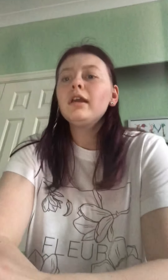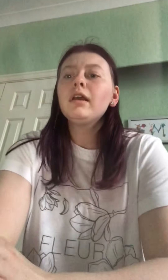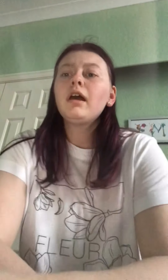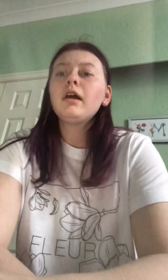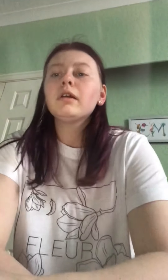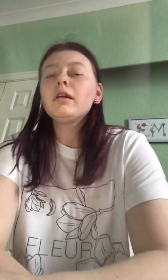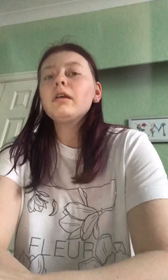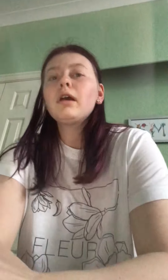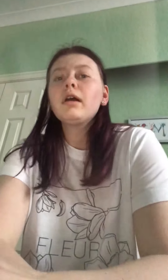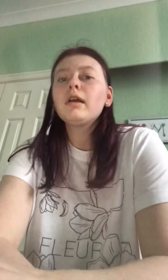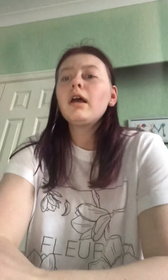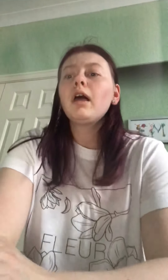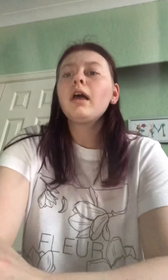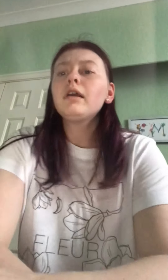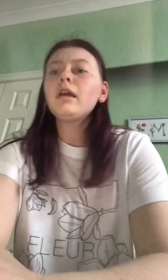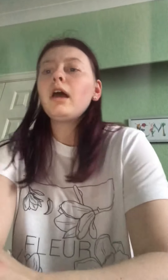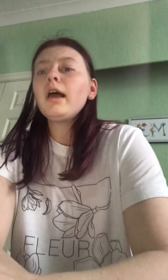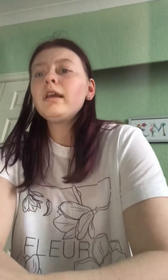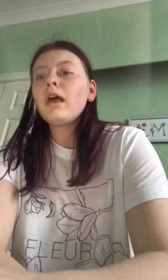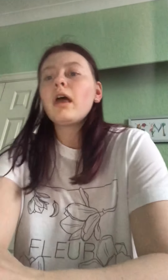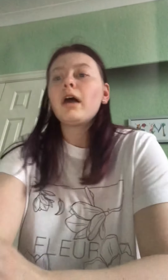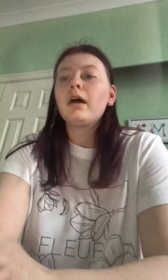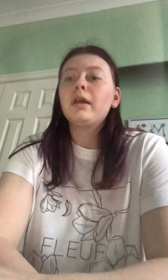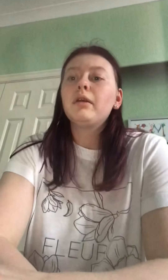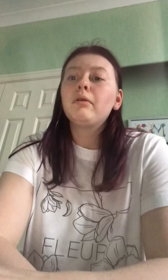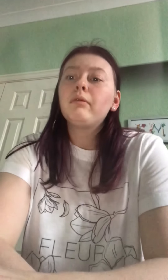I am such an I know,